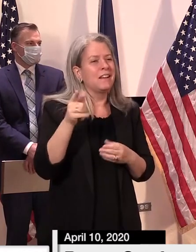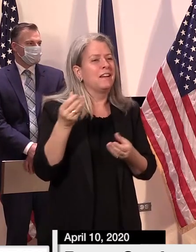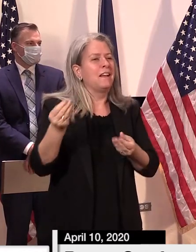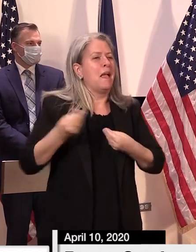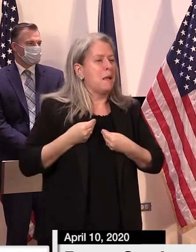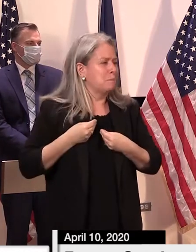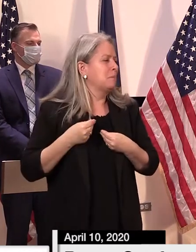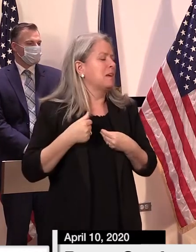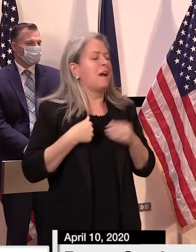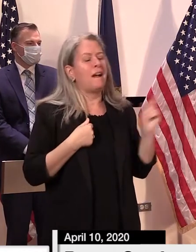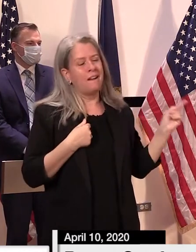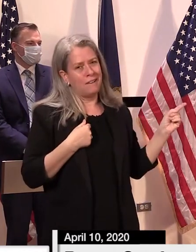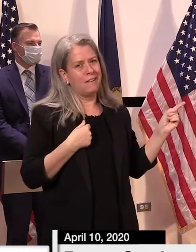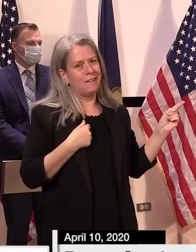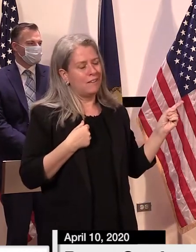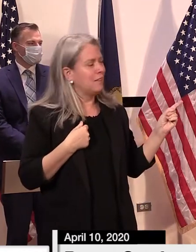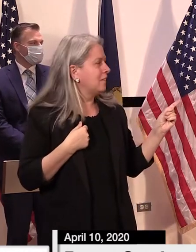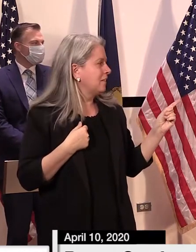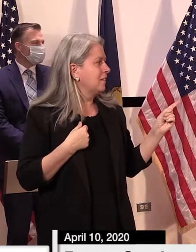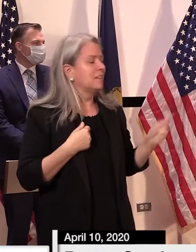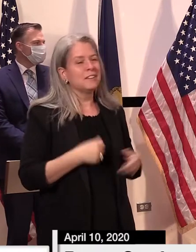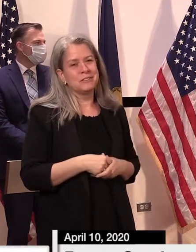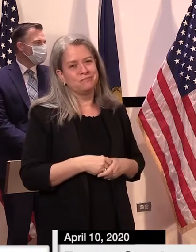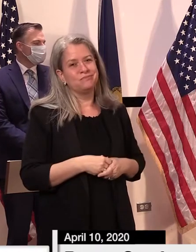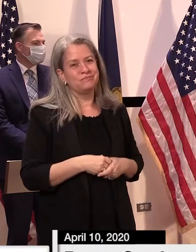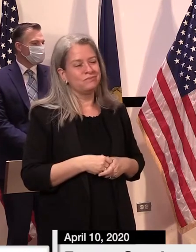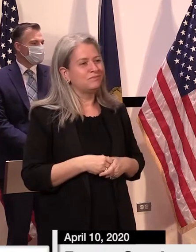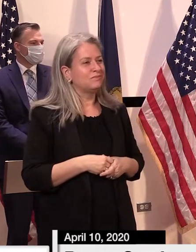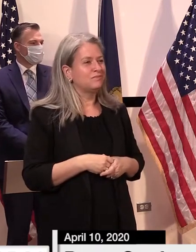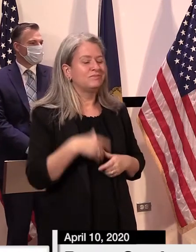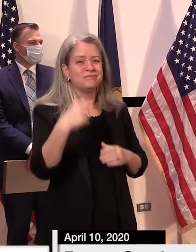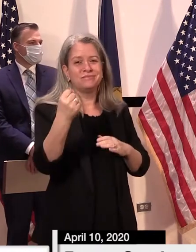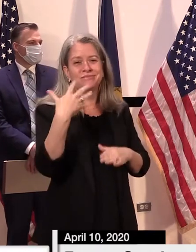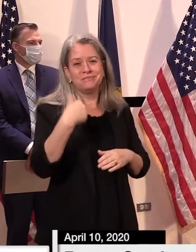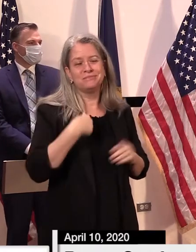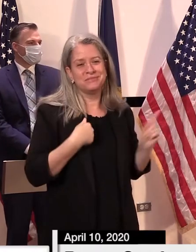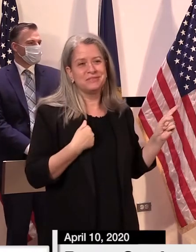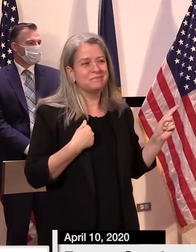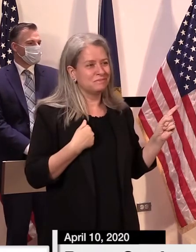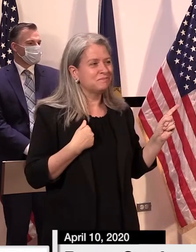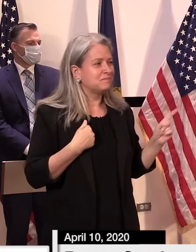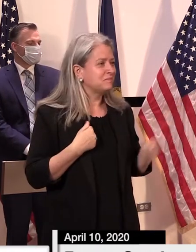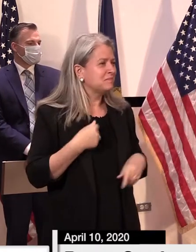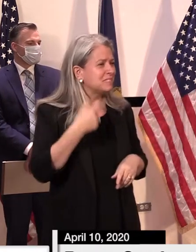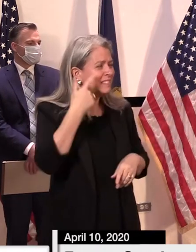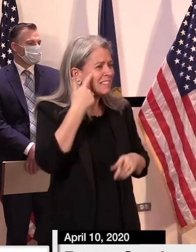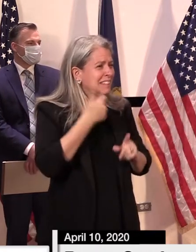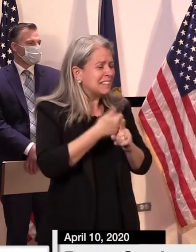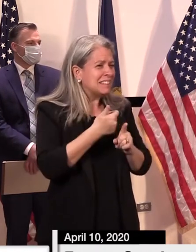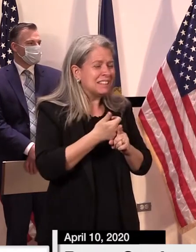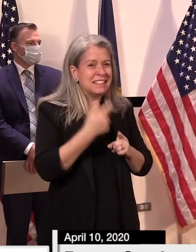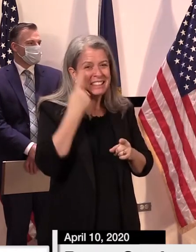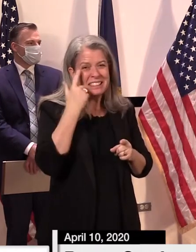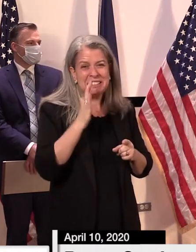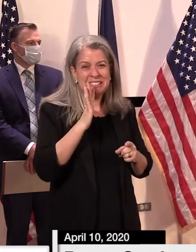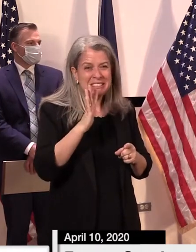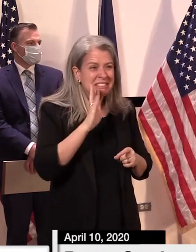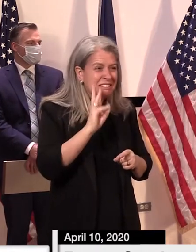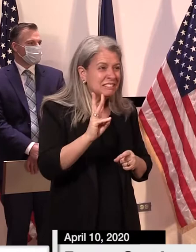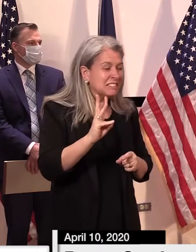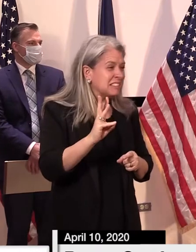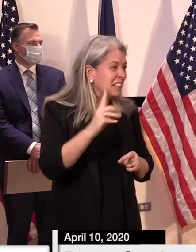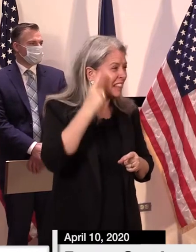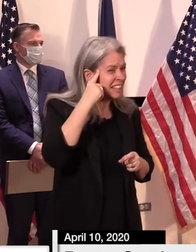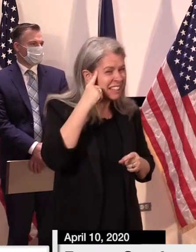with you. Sully sent this to me. He's, I think, about maybe five or six years